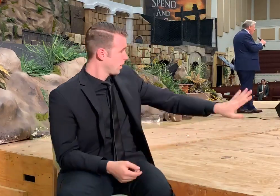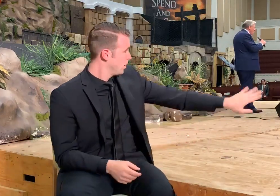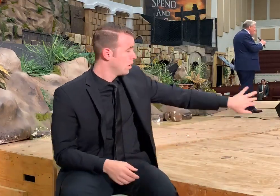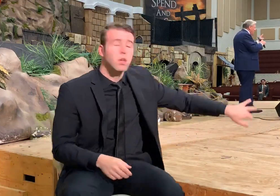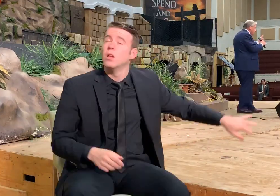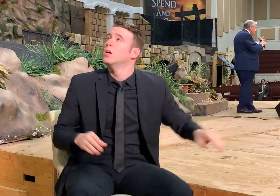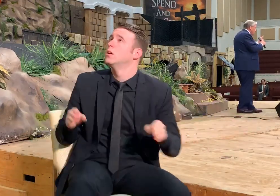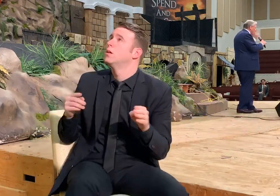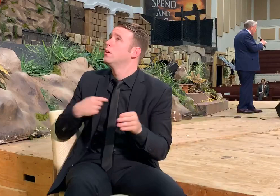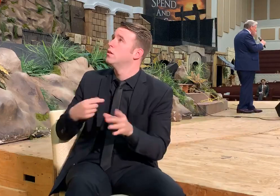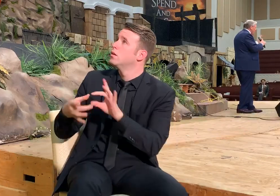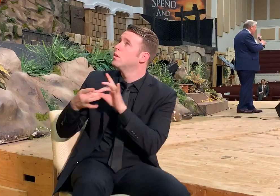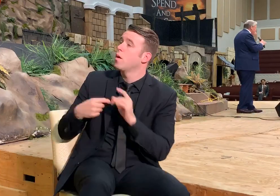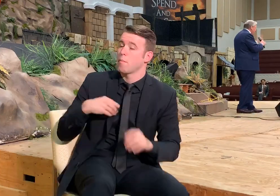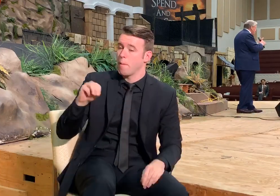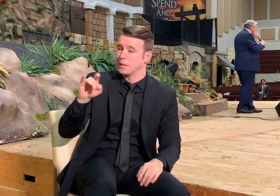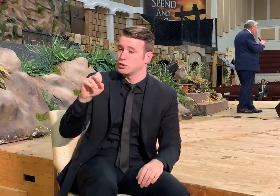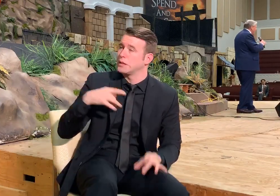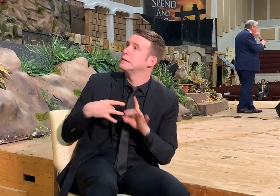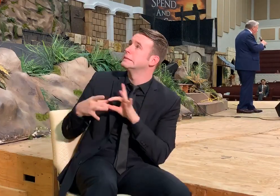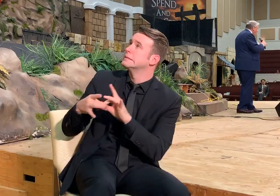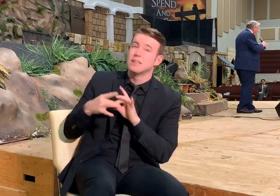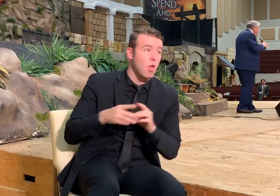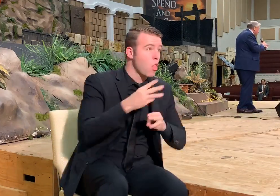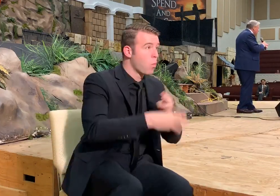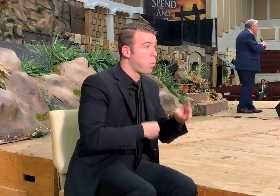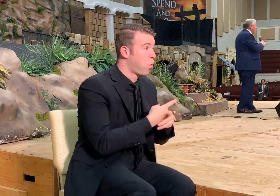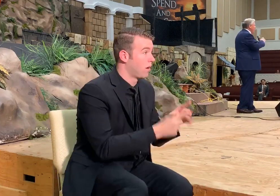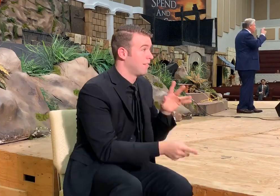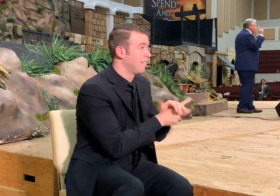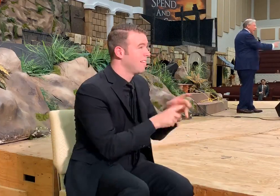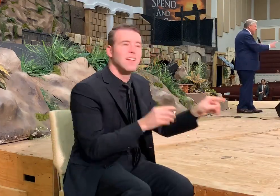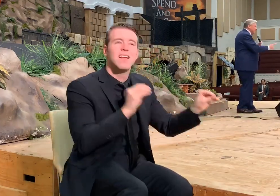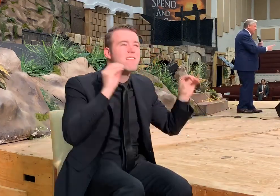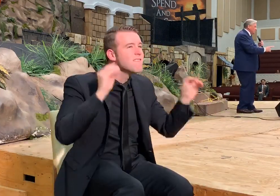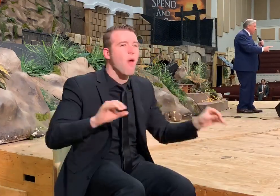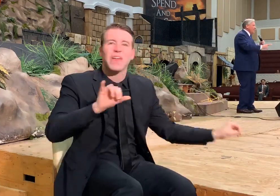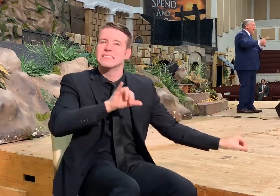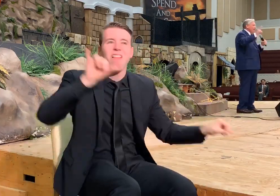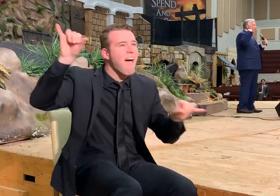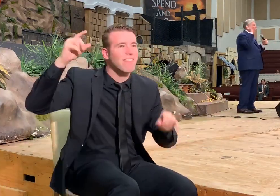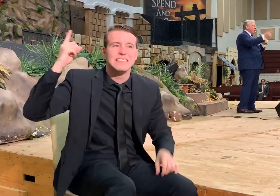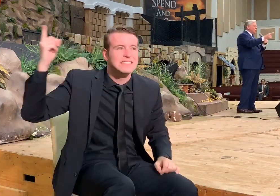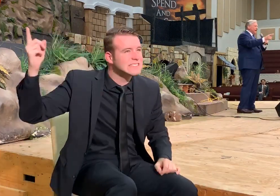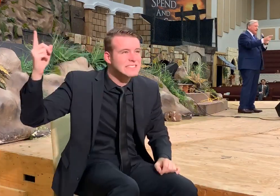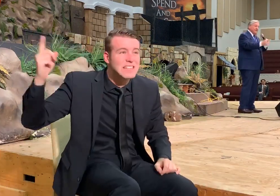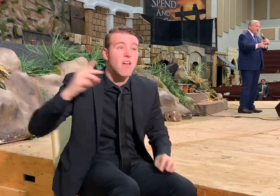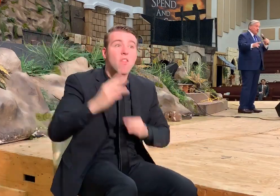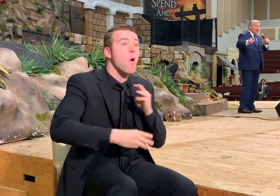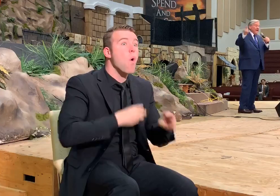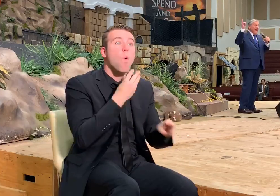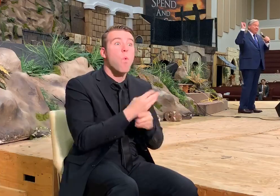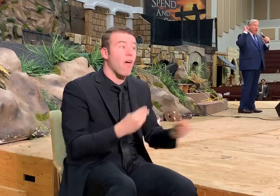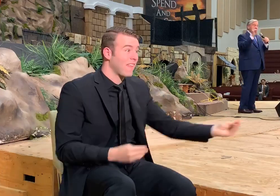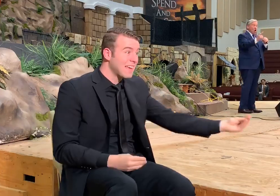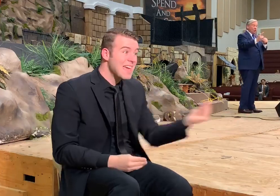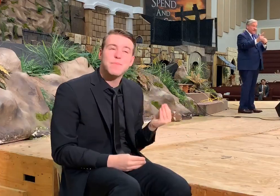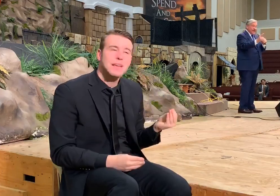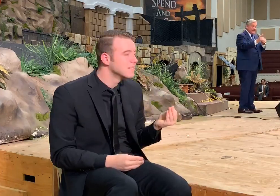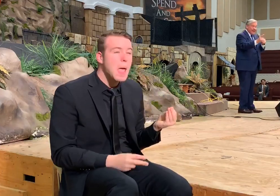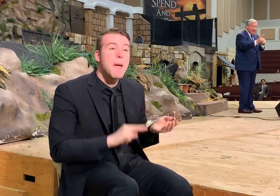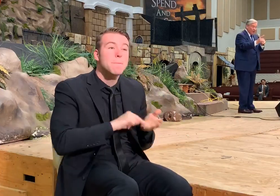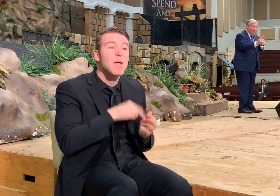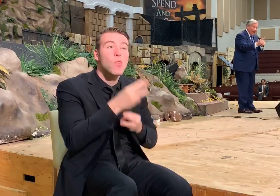mystery of all mysteries. And there's nothing else in the world that is like this. And the world didn't give it to me. And the